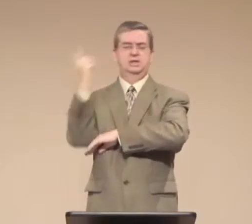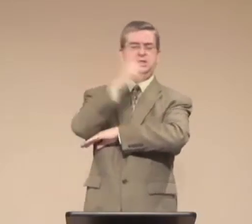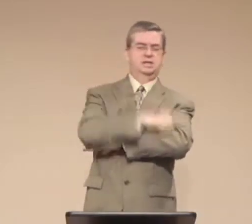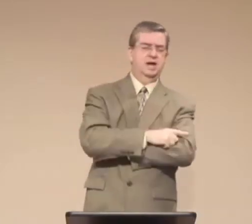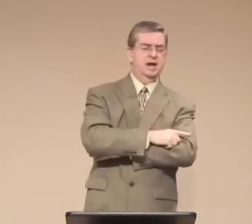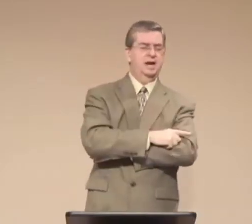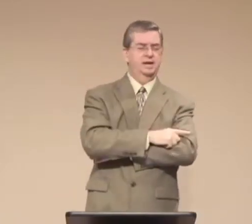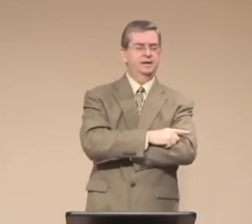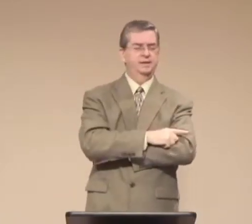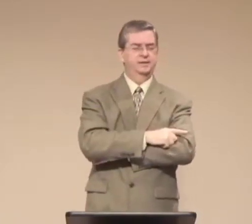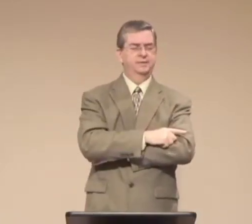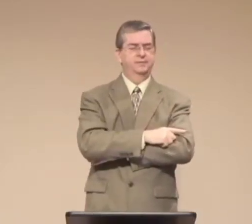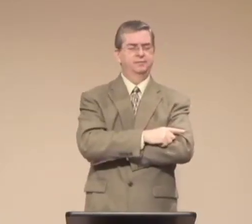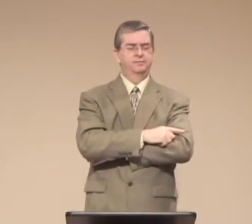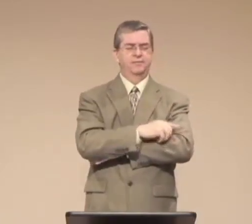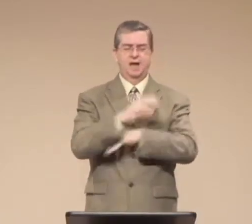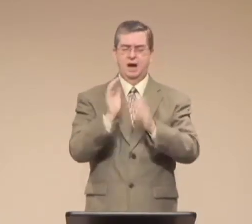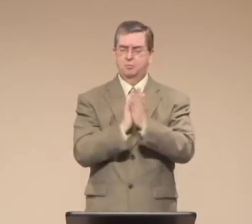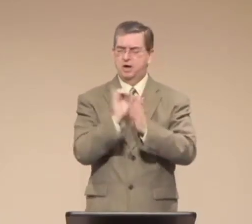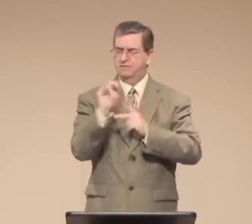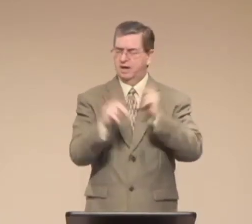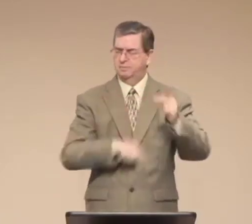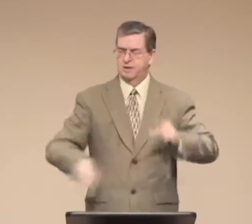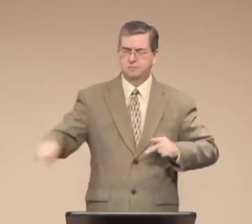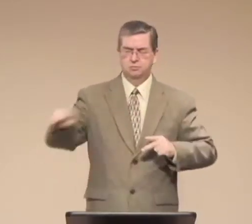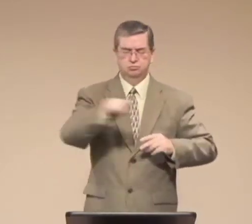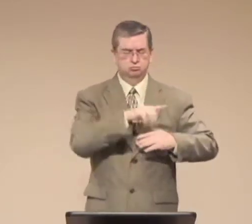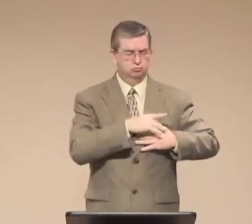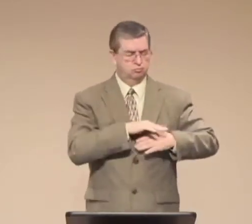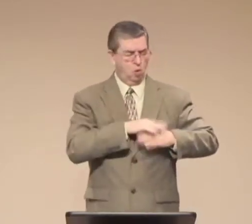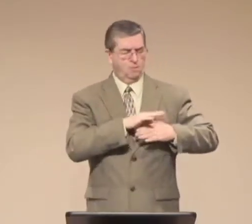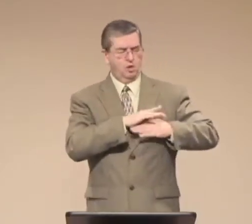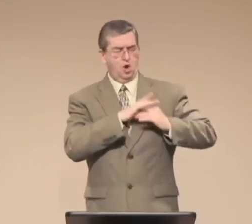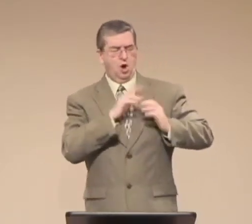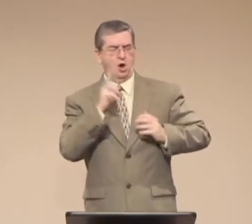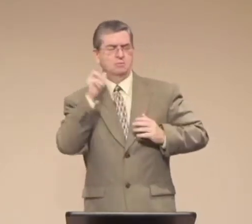we honor our mothers on this special day that's been set aside for them.